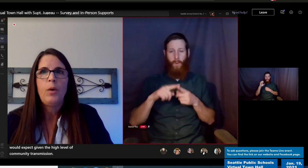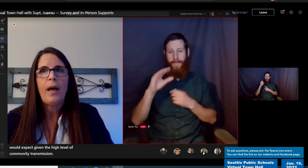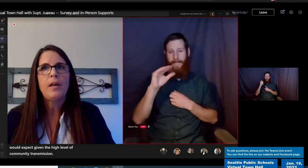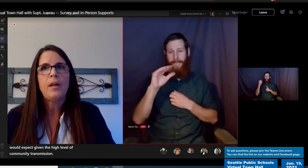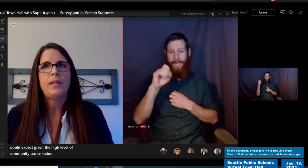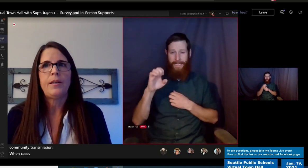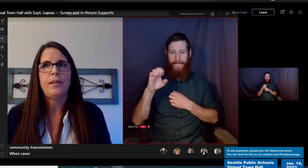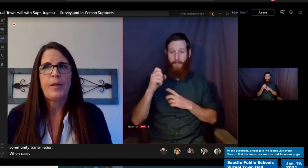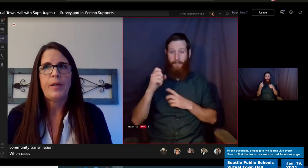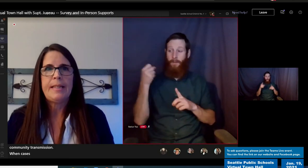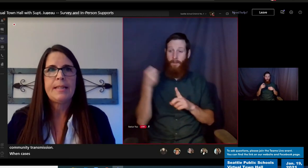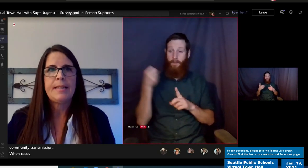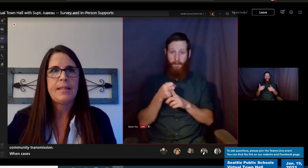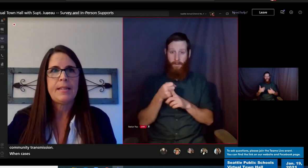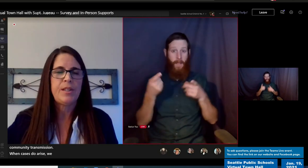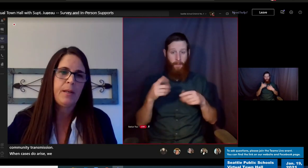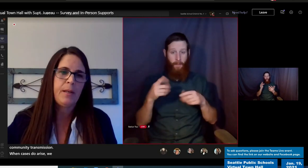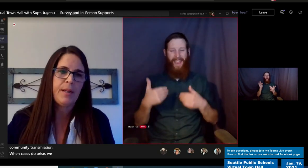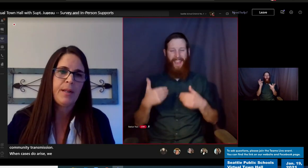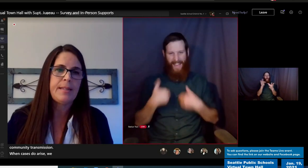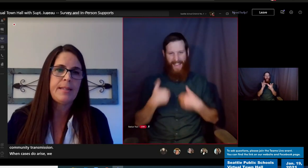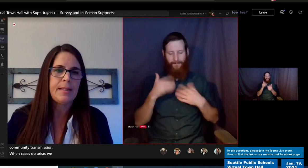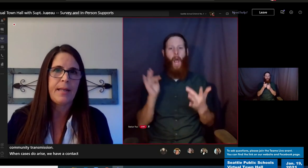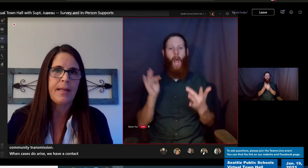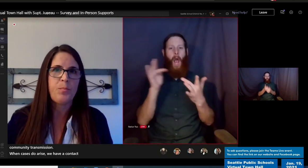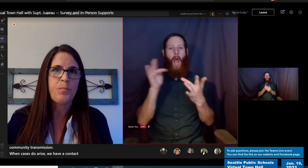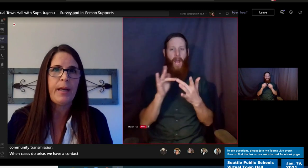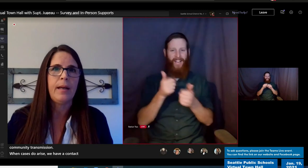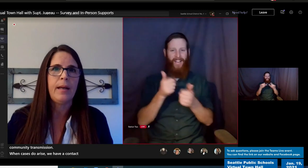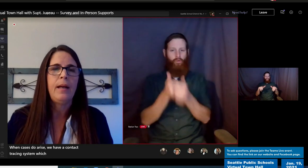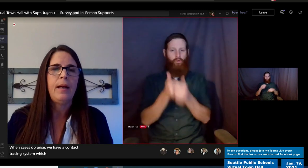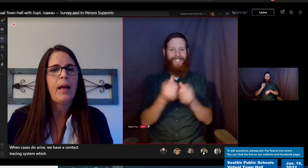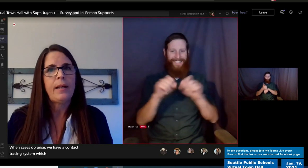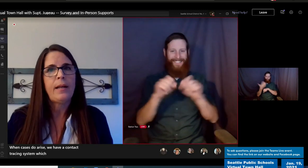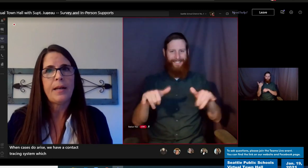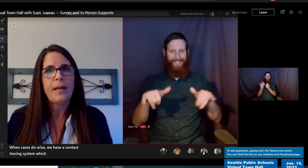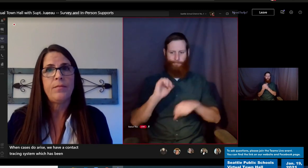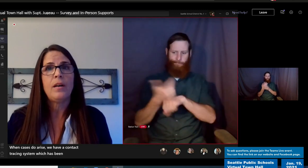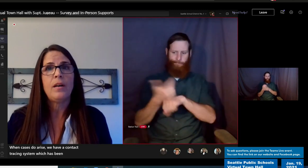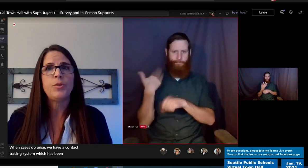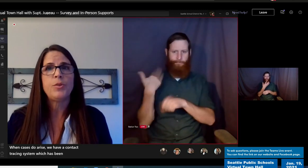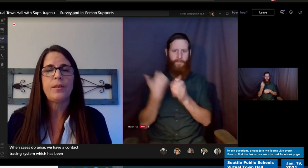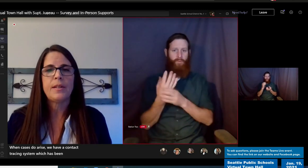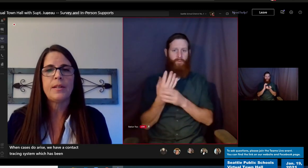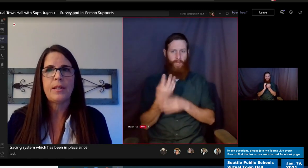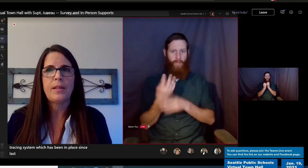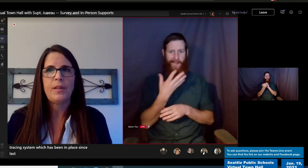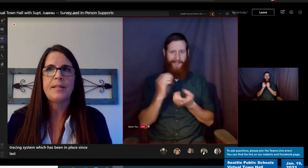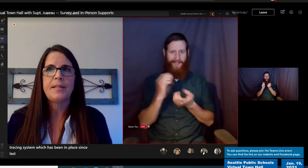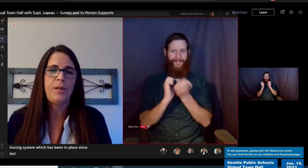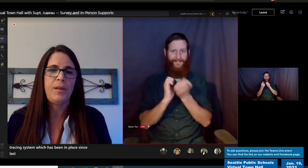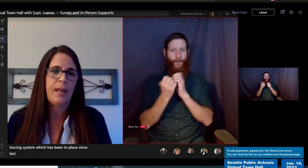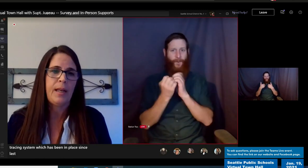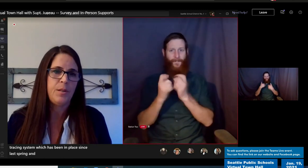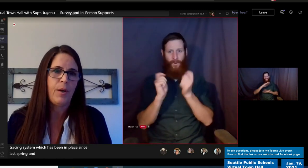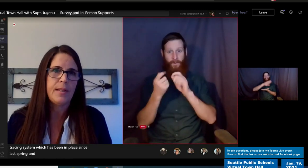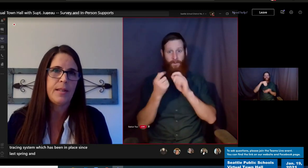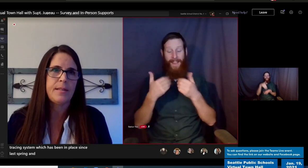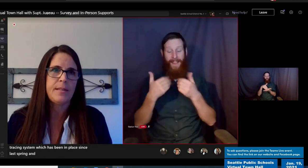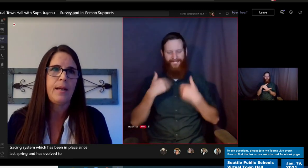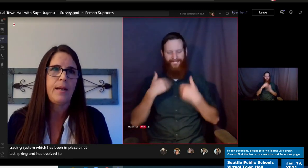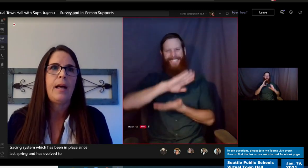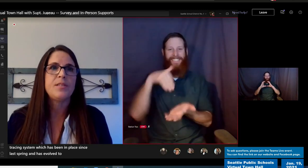have a contact tracing system which has been in place since last spring and has evolved to include a centralized communication process